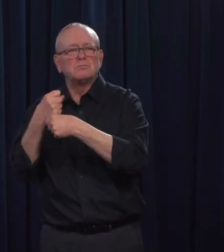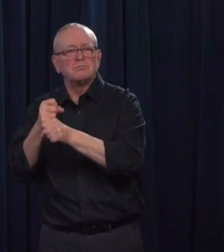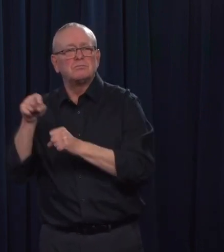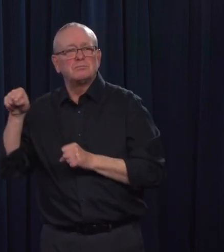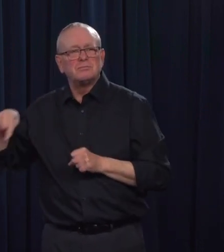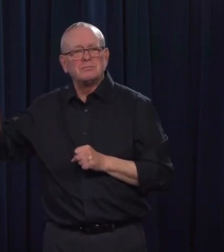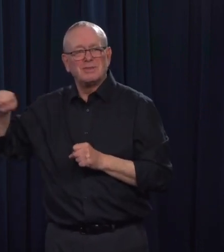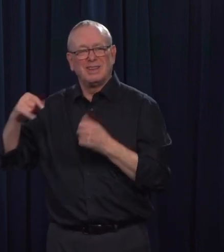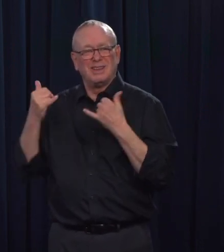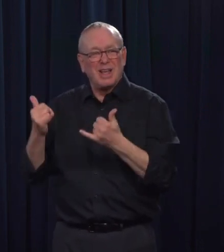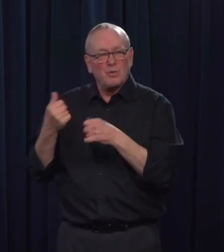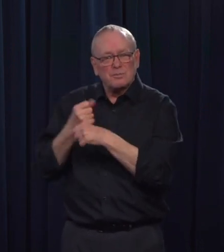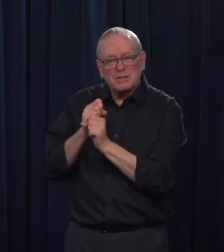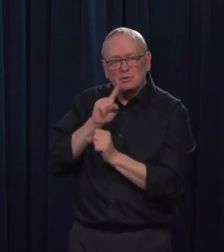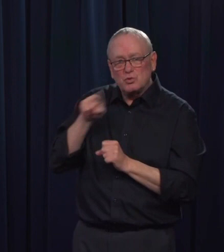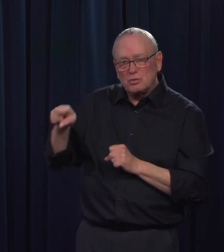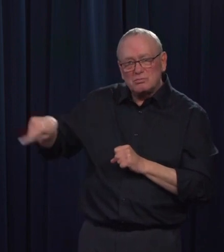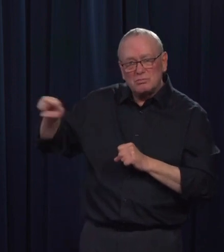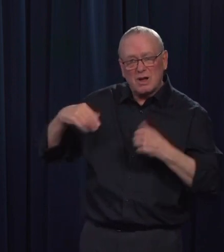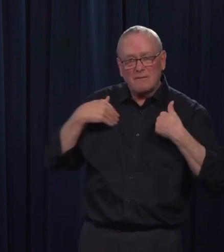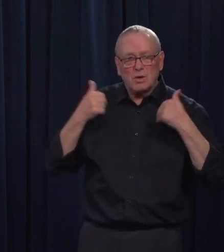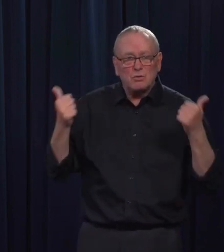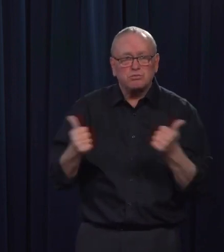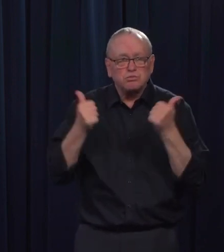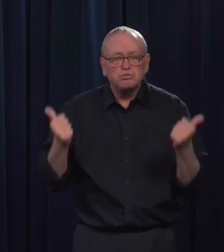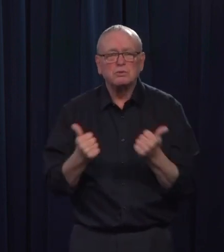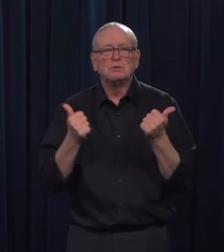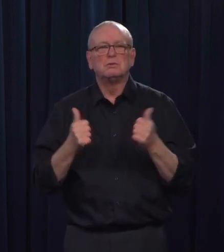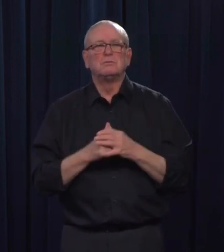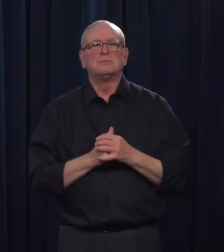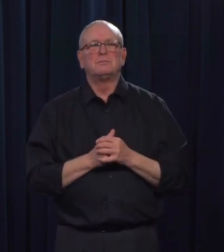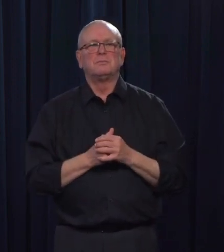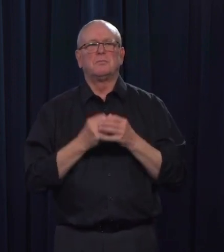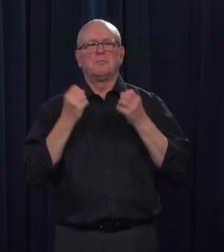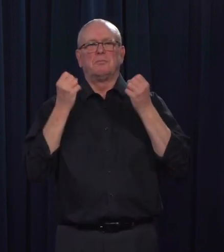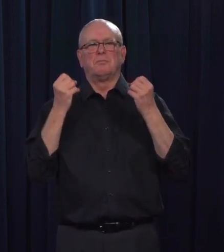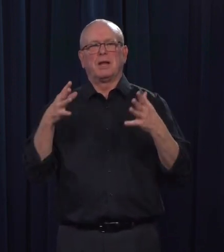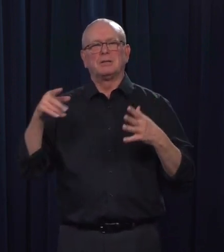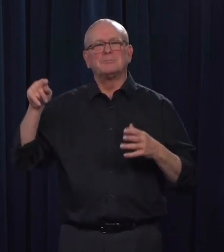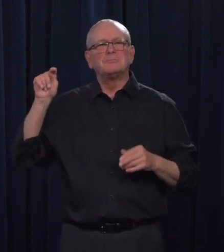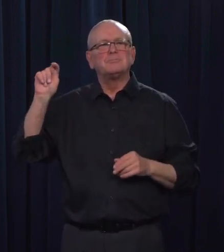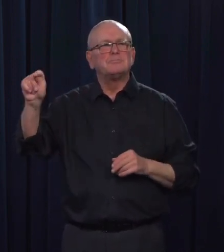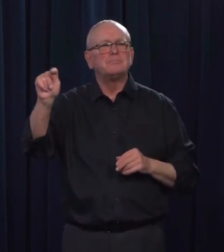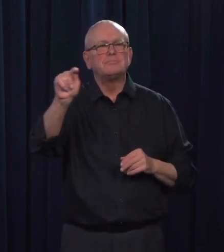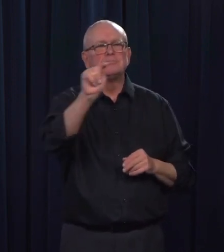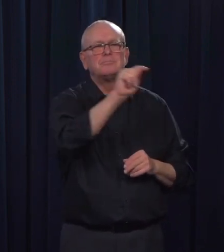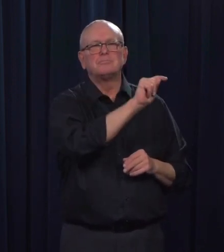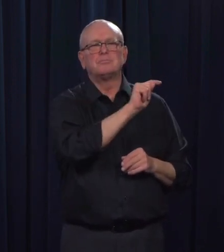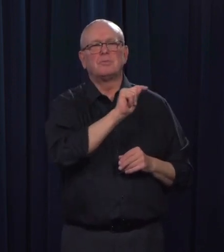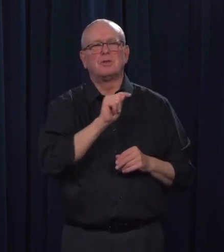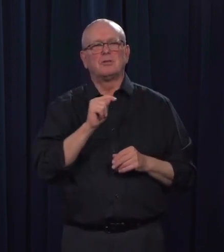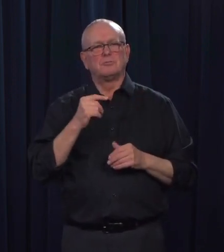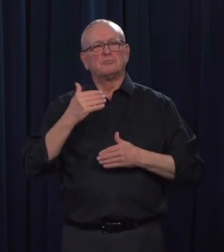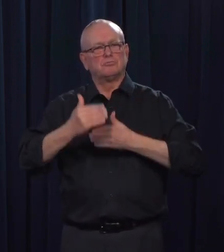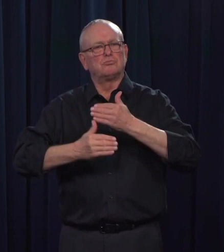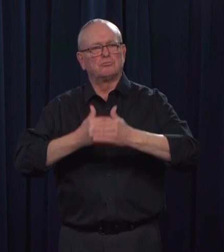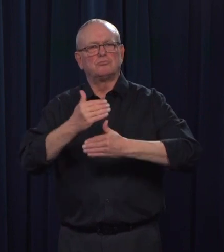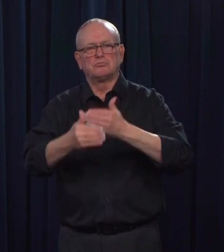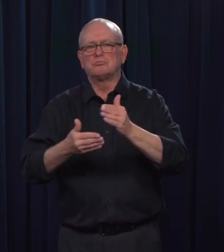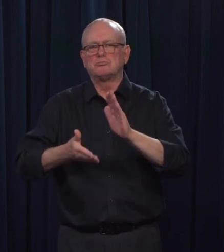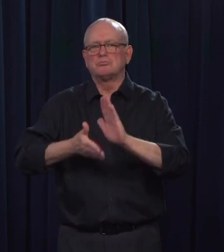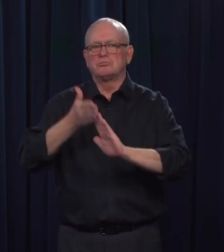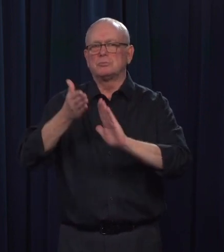had pandemic or emergency response plans in place and are running well. To respond to the increase in retail sales,